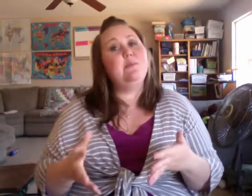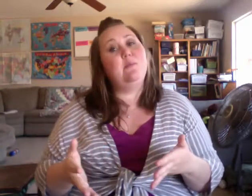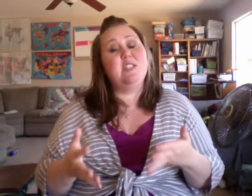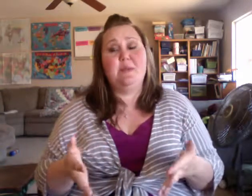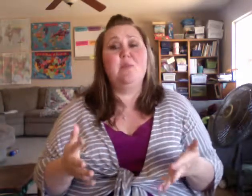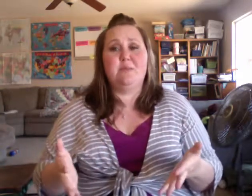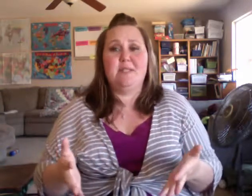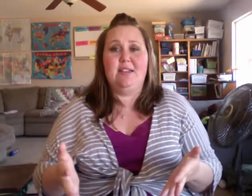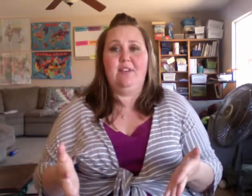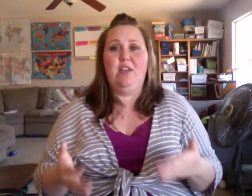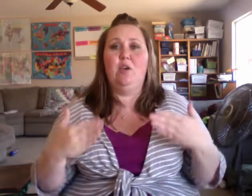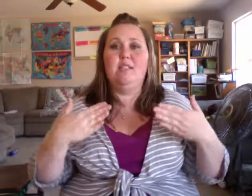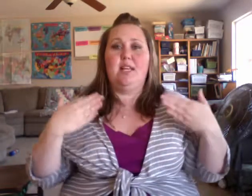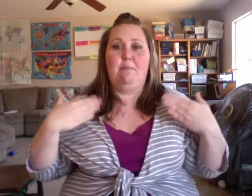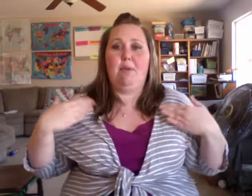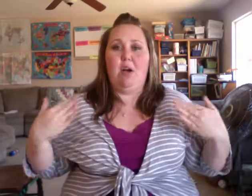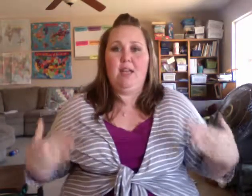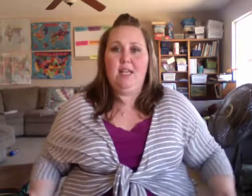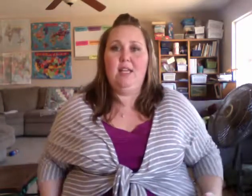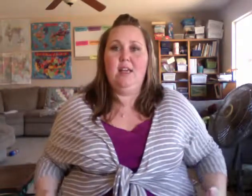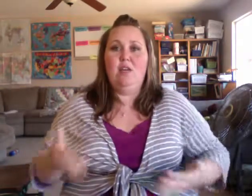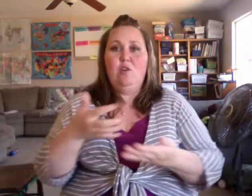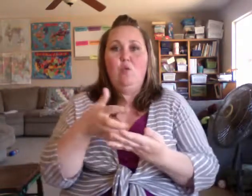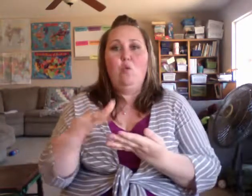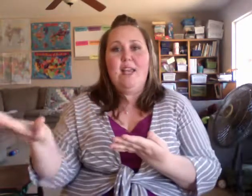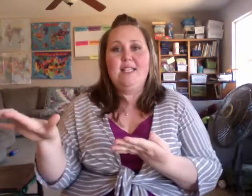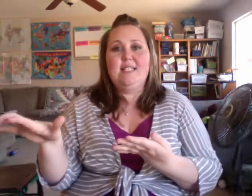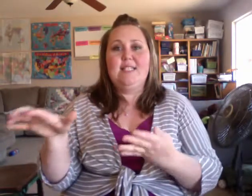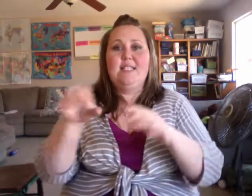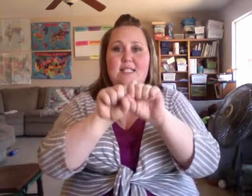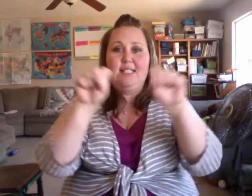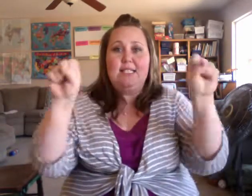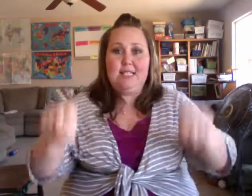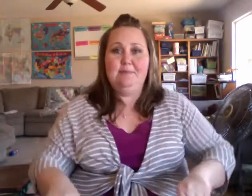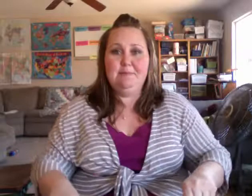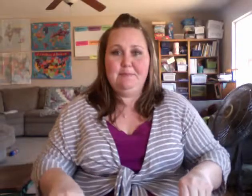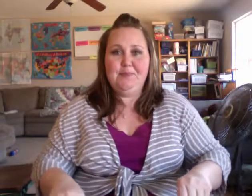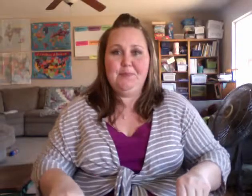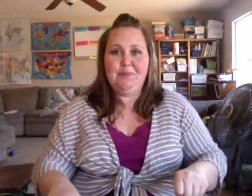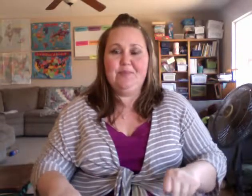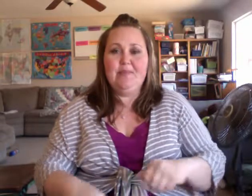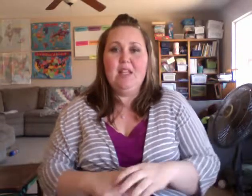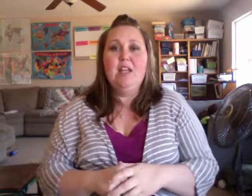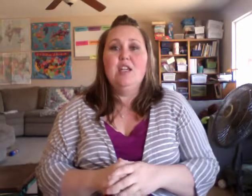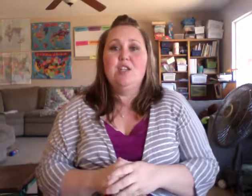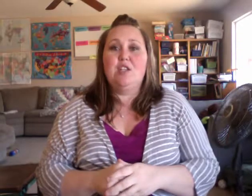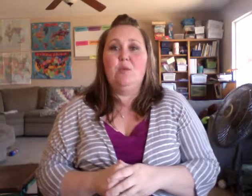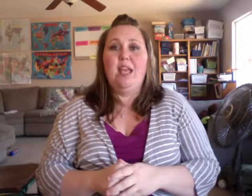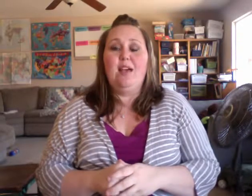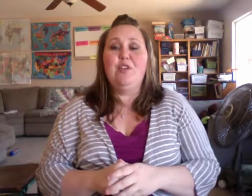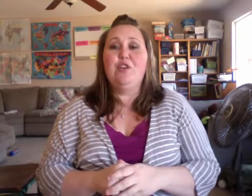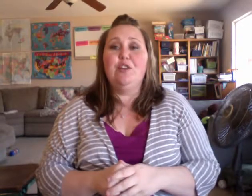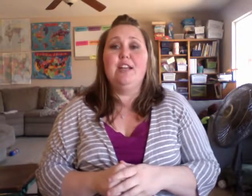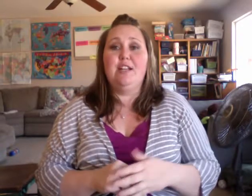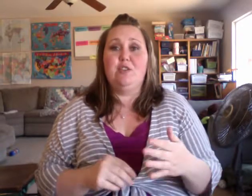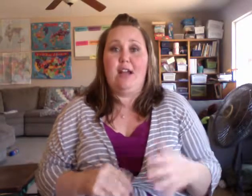to be more specific, can sign body waste system. So we have the urinary tract.